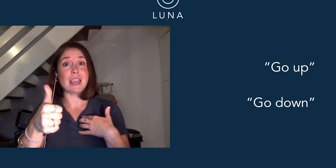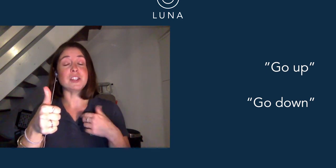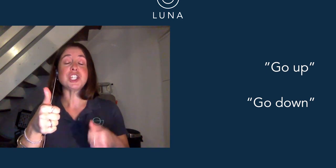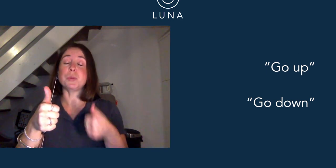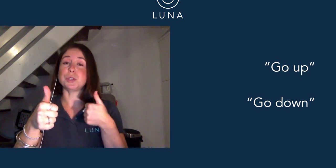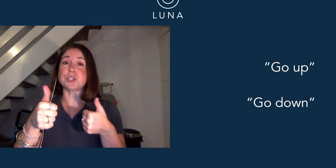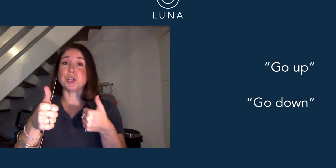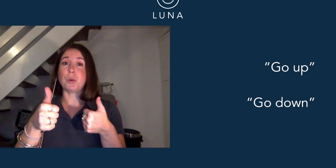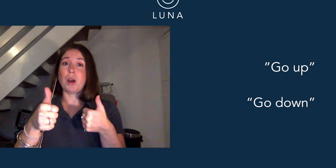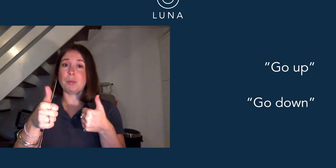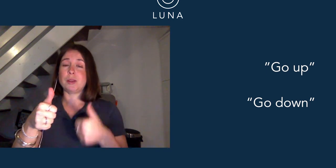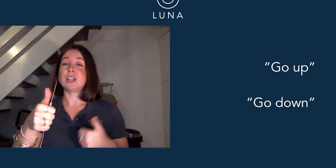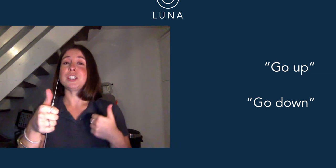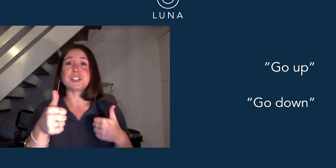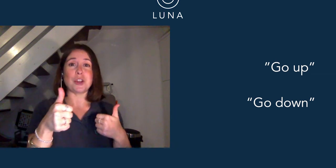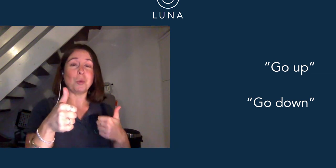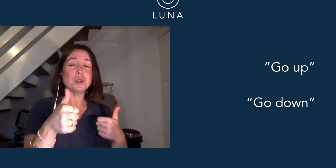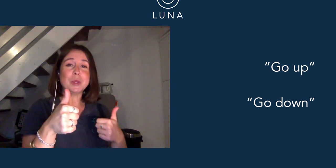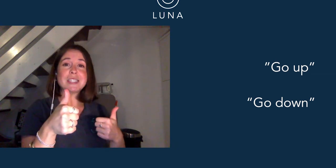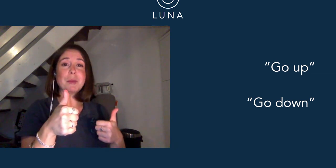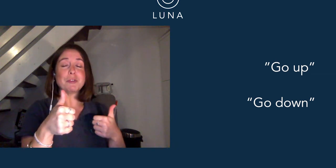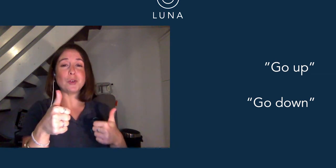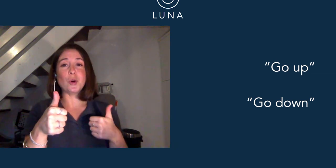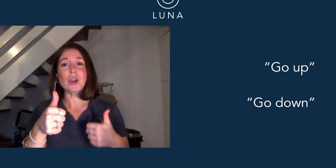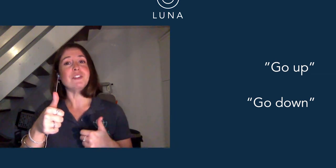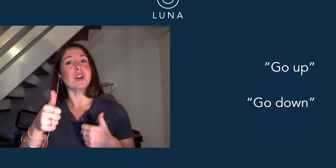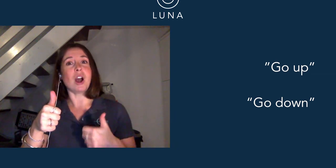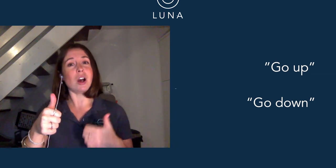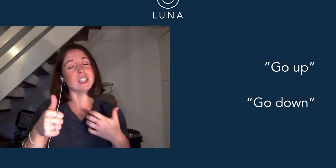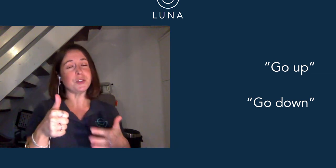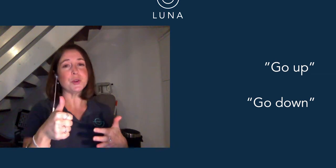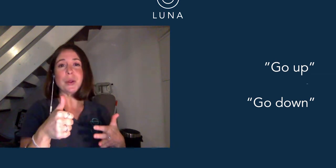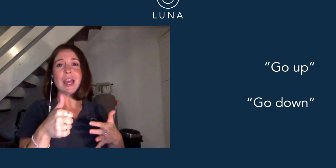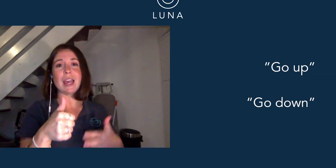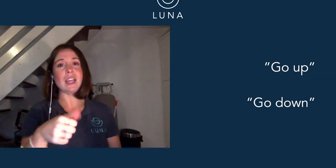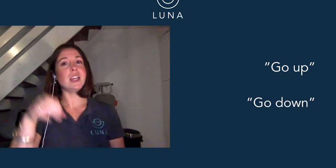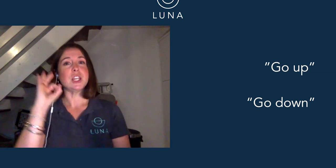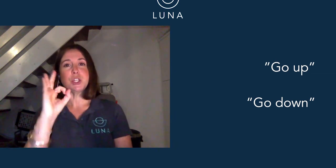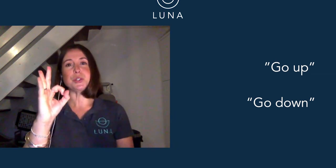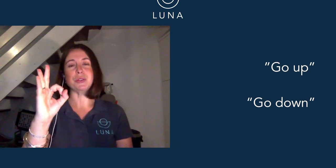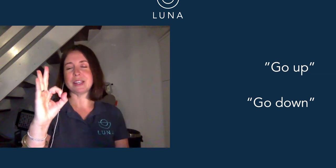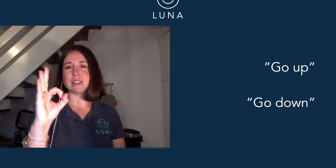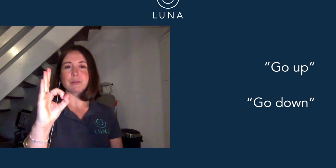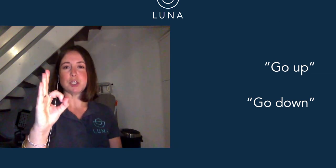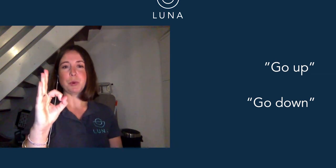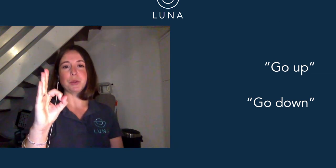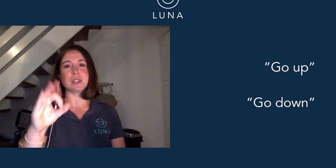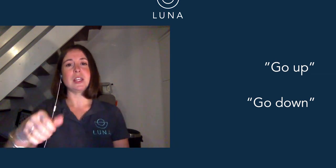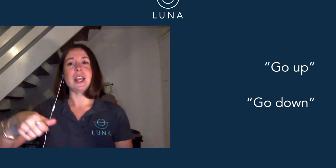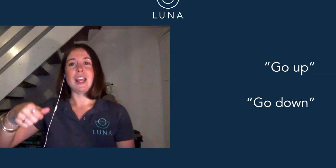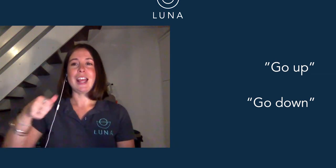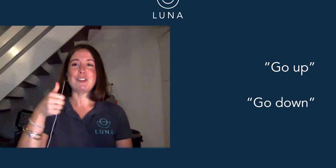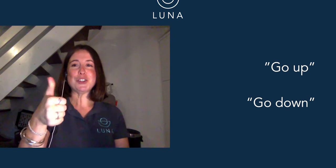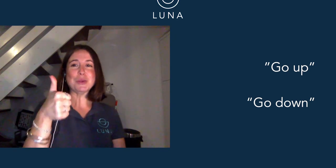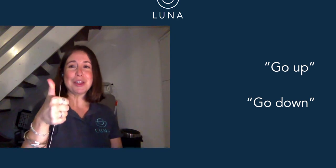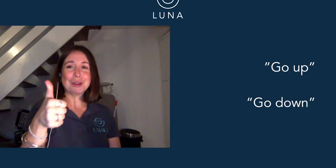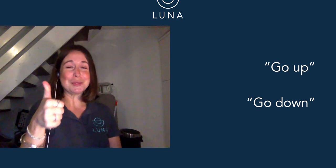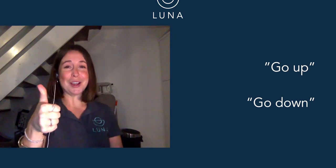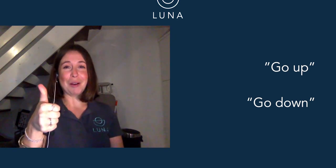that she wants to go up. So what did we say before? If I ask if you're okay, you do this in response. If you do a thumbs up,